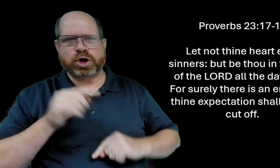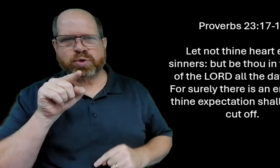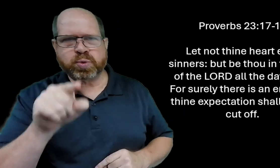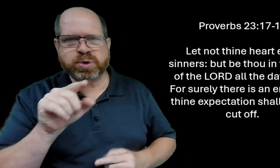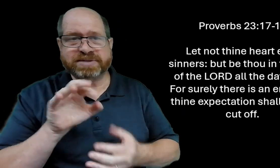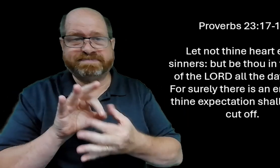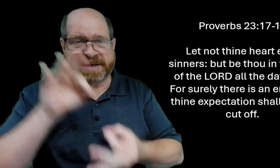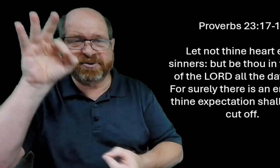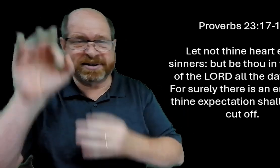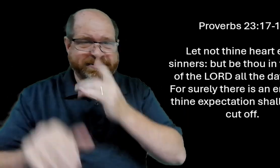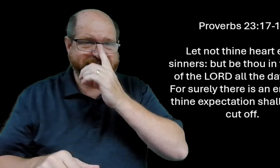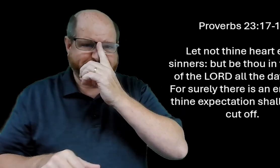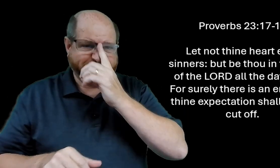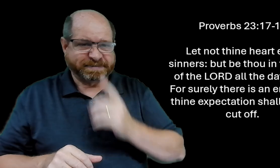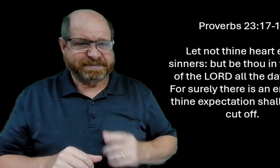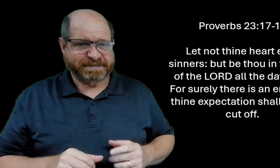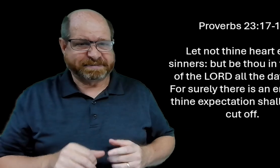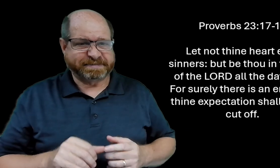because disappointment can hurt your spirit